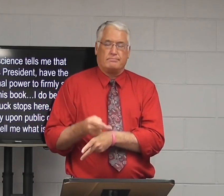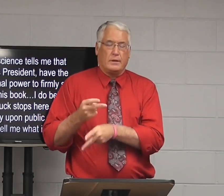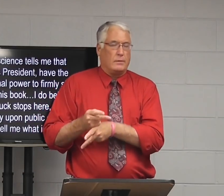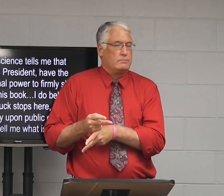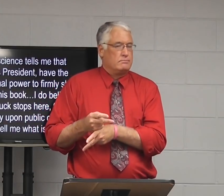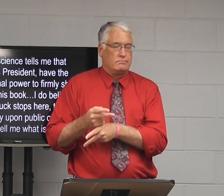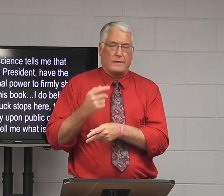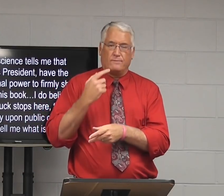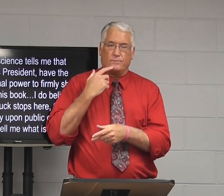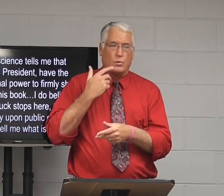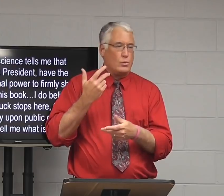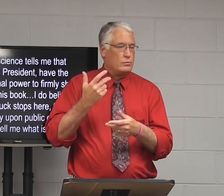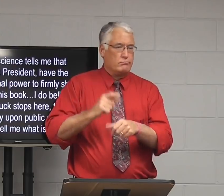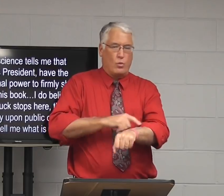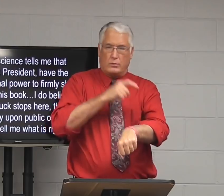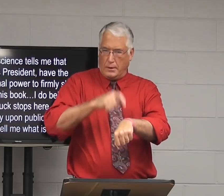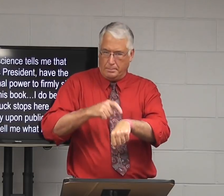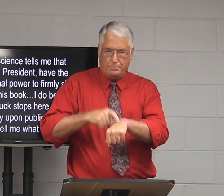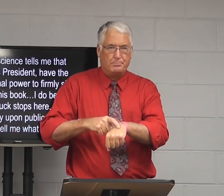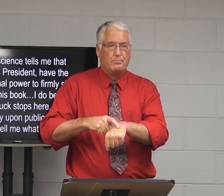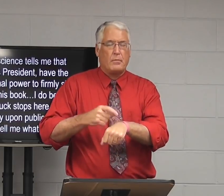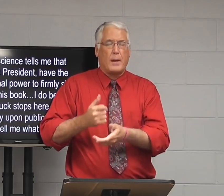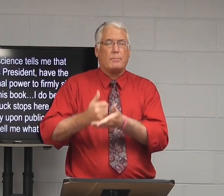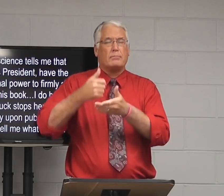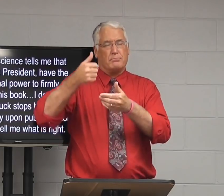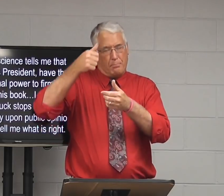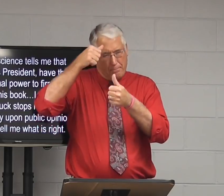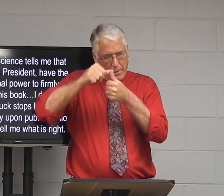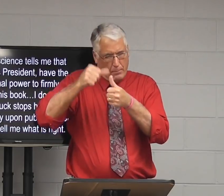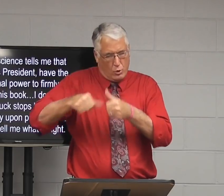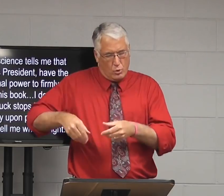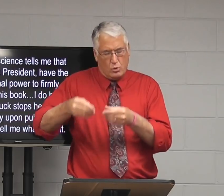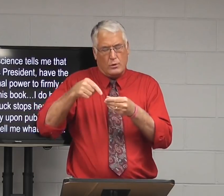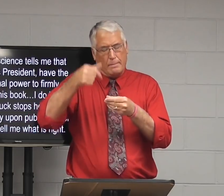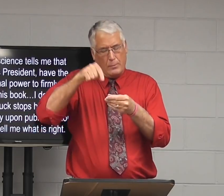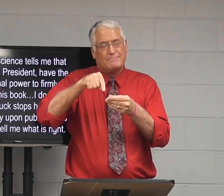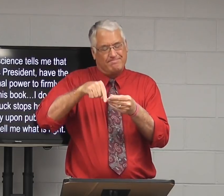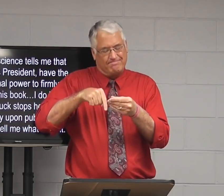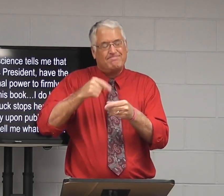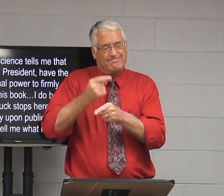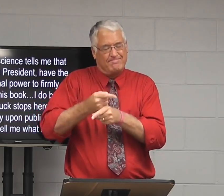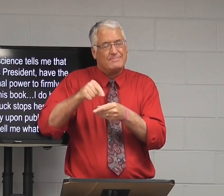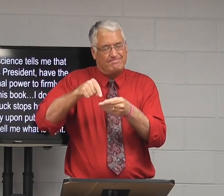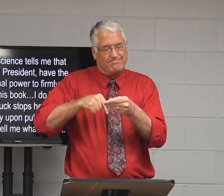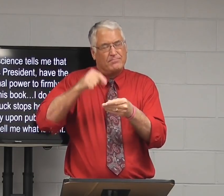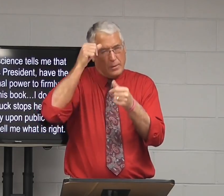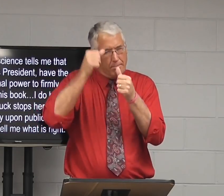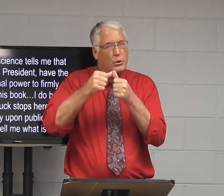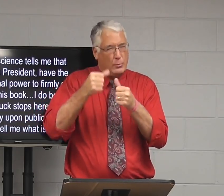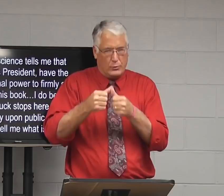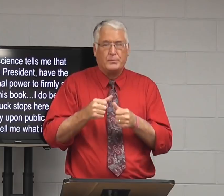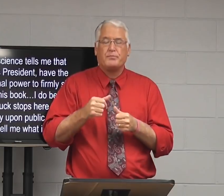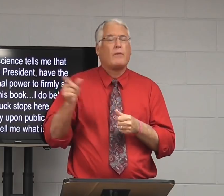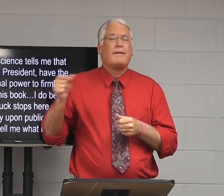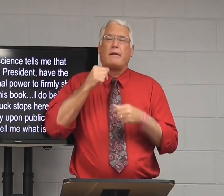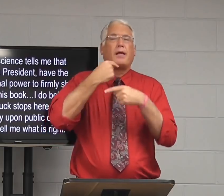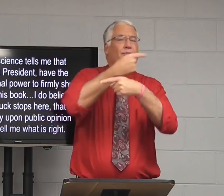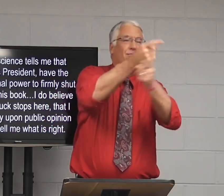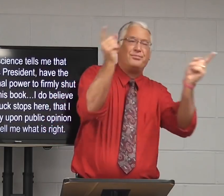words in the back of his pocket for a long time to help him remember that these was the right things and the